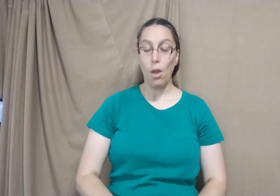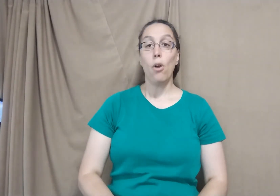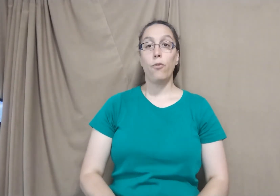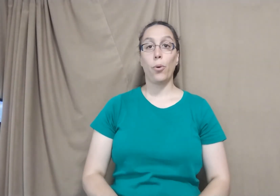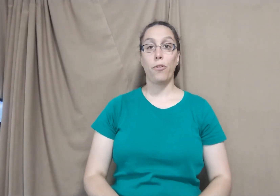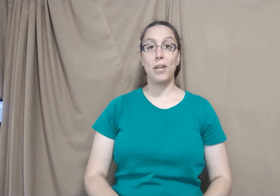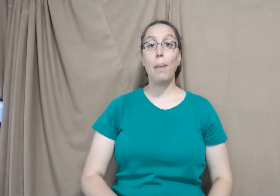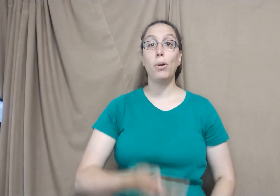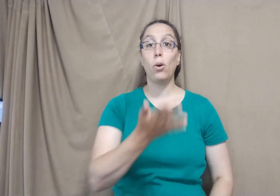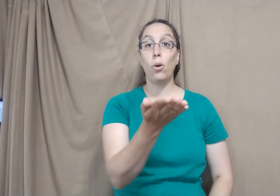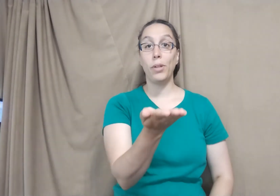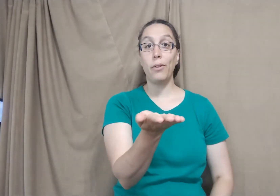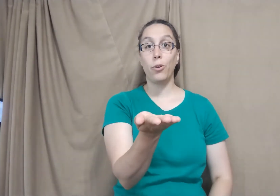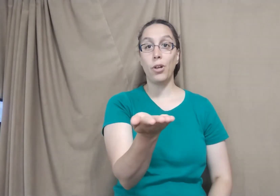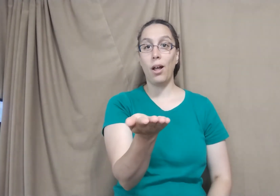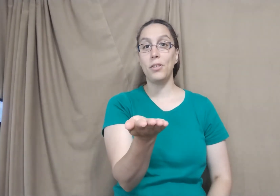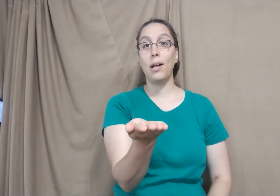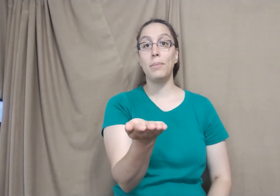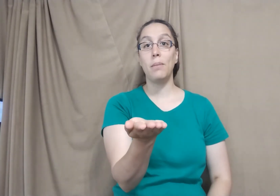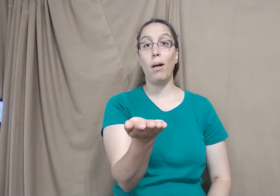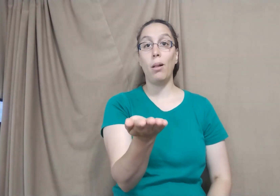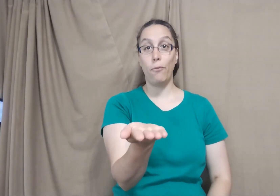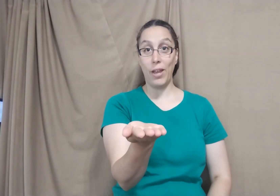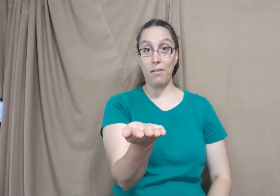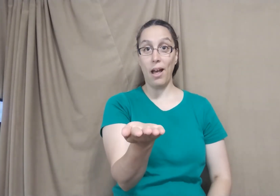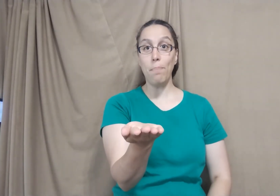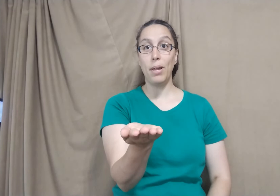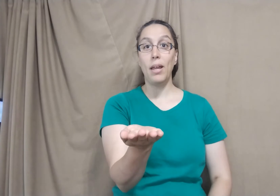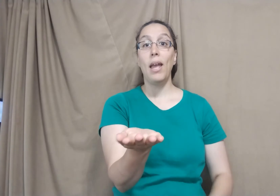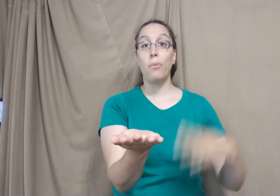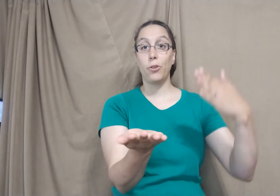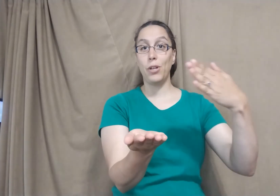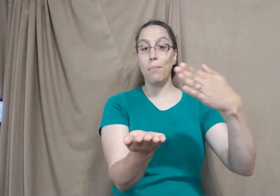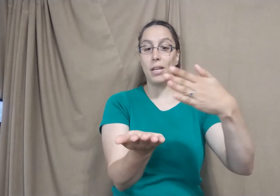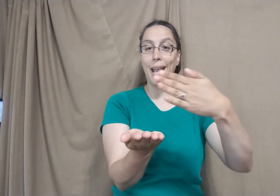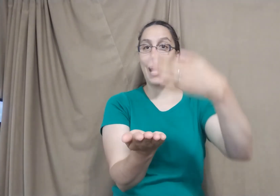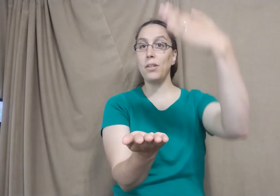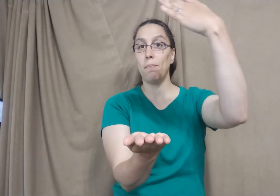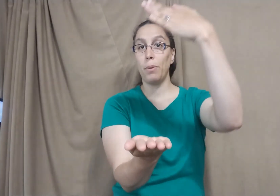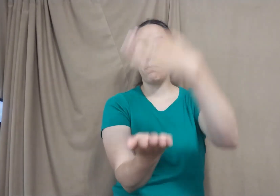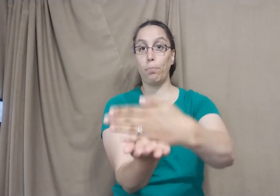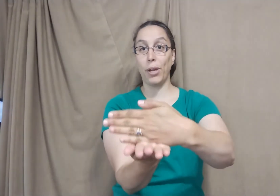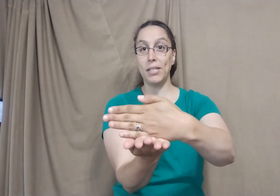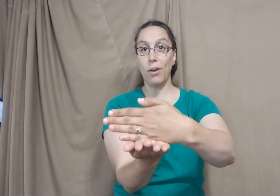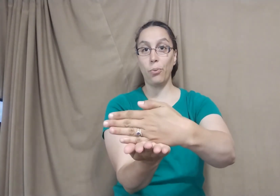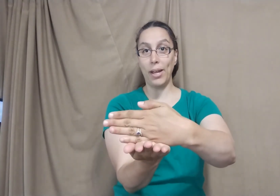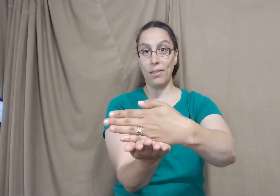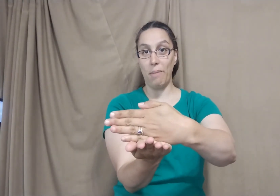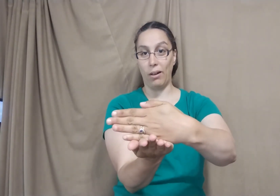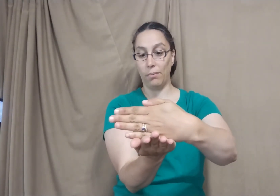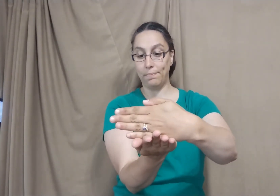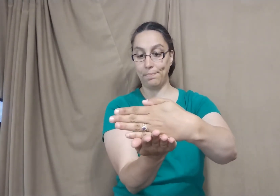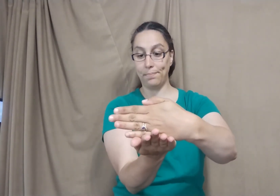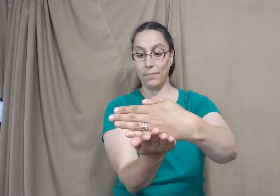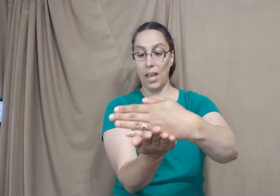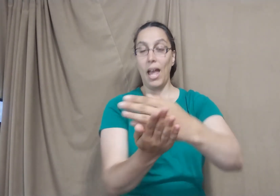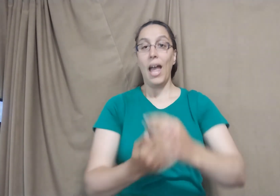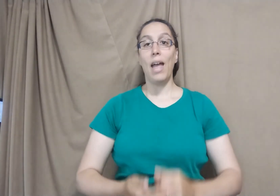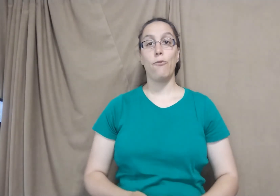For stop, hold out your non-dominant palm face up, and with your dominant hand, bring it down right in the middle. And